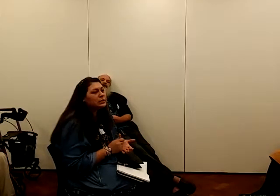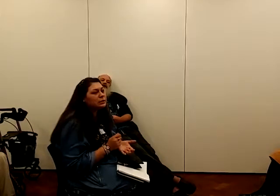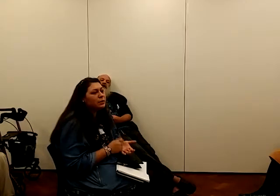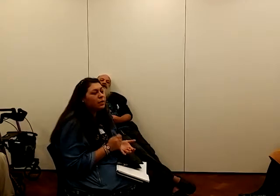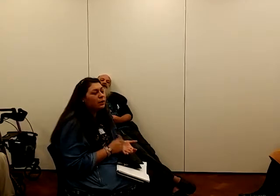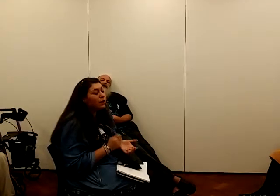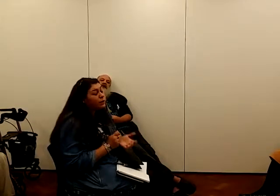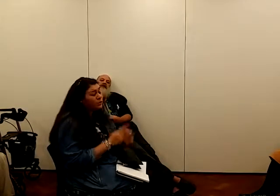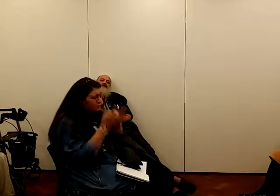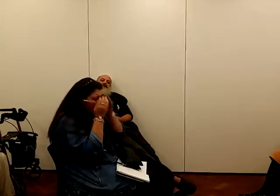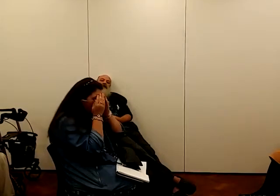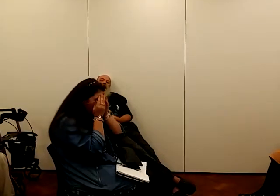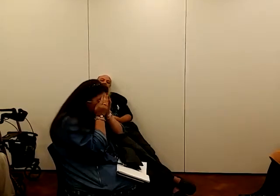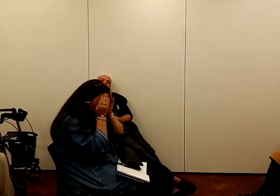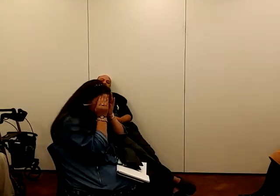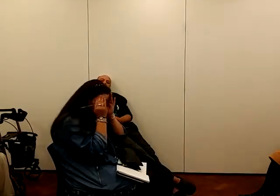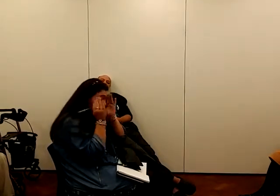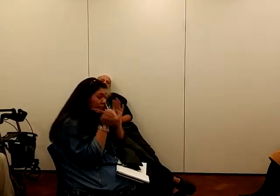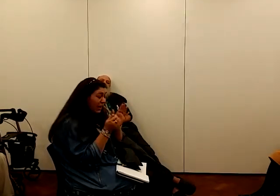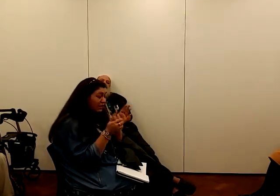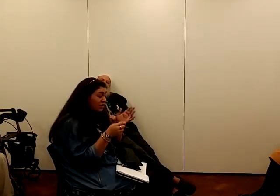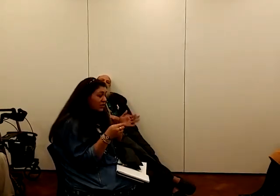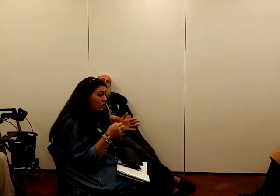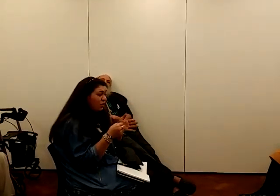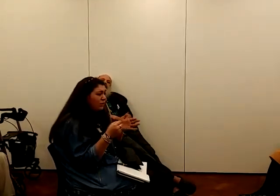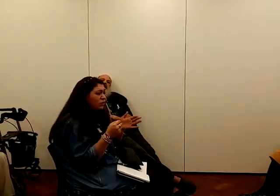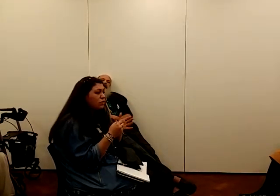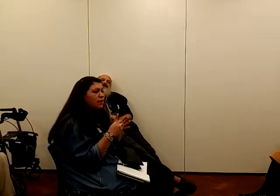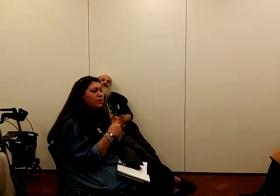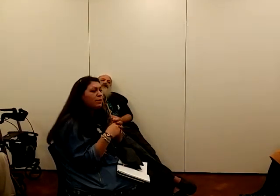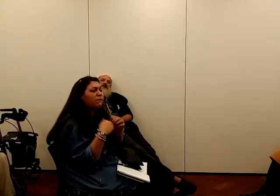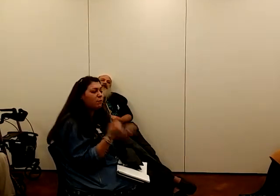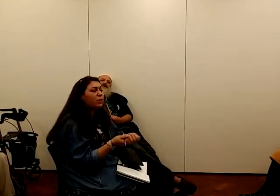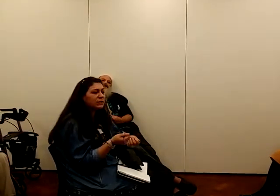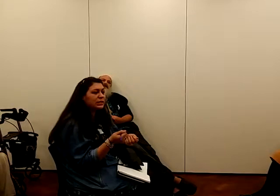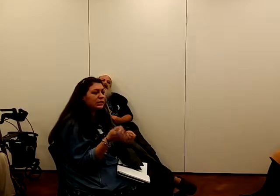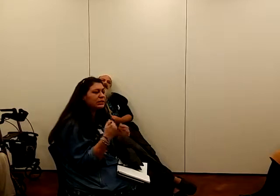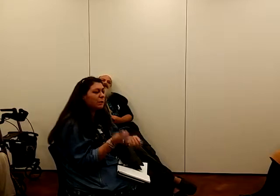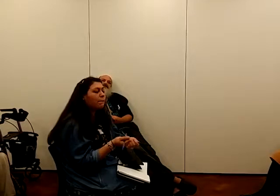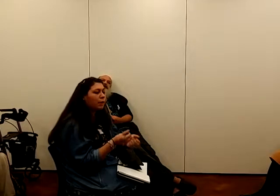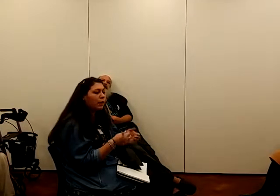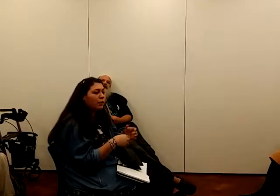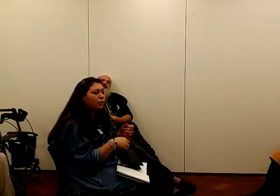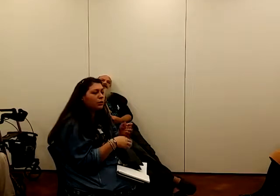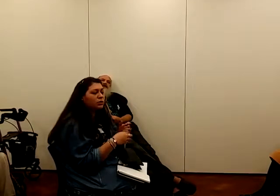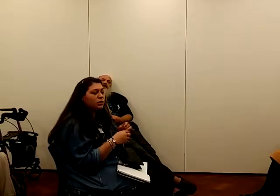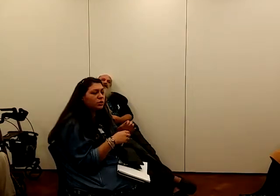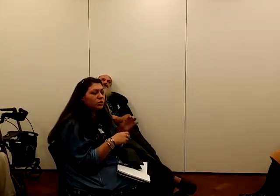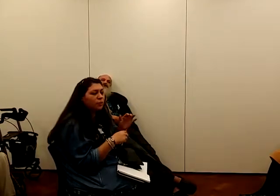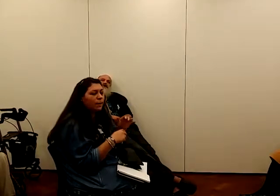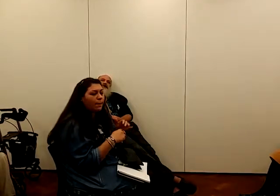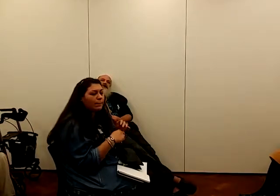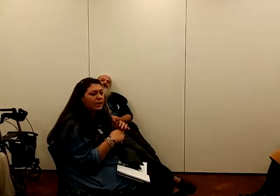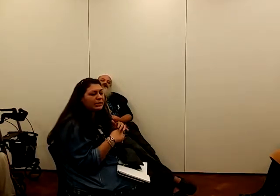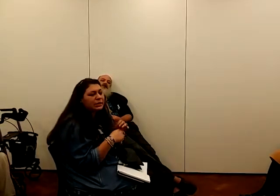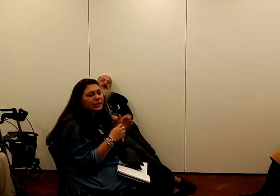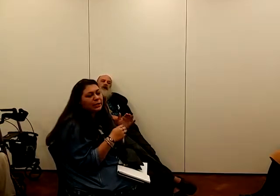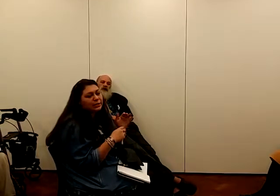it's, I did have one idea in my head, and I don't know if it's already been forwarded at some point, to basically